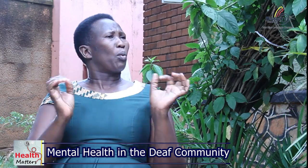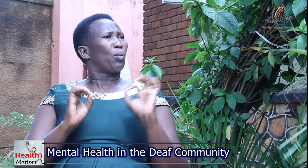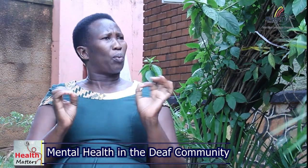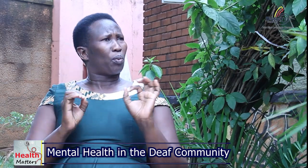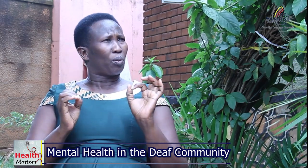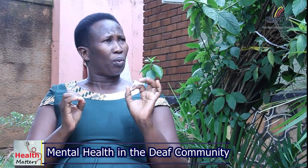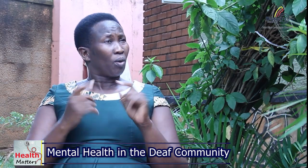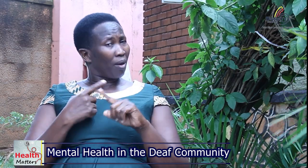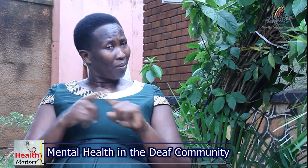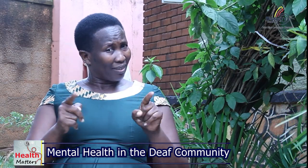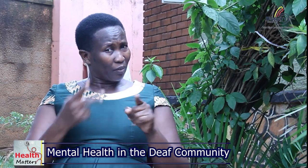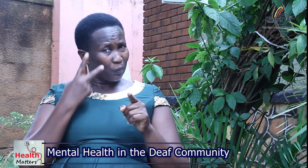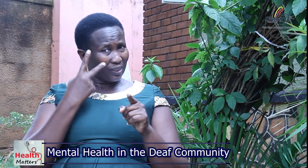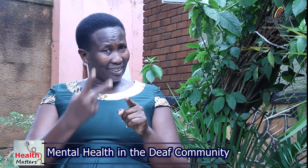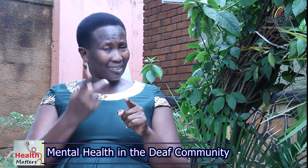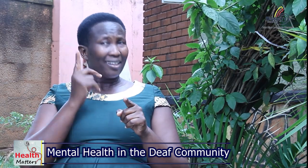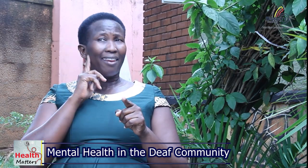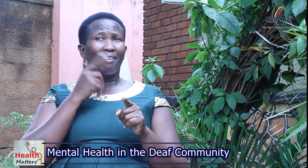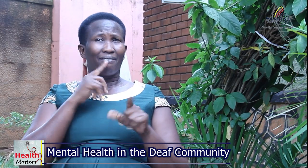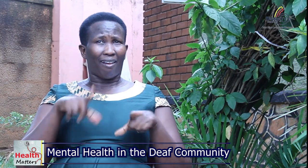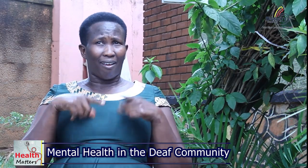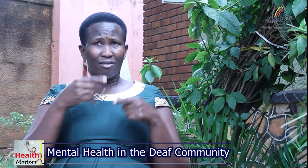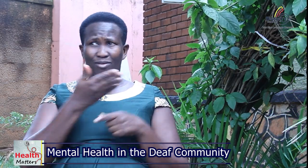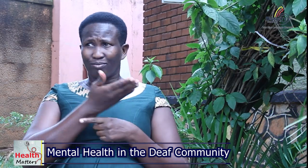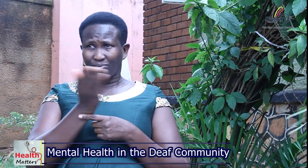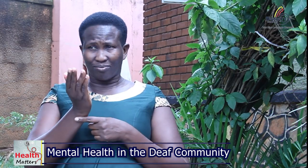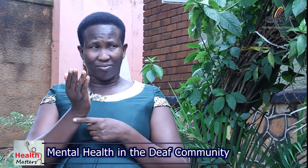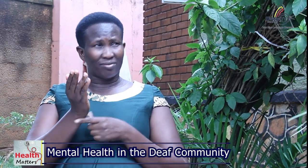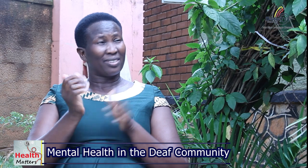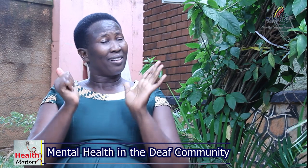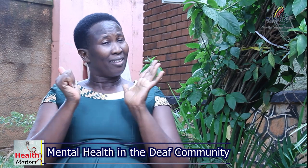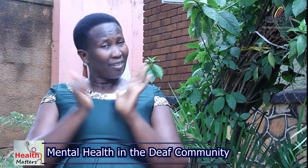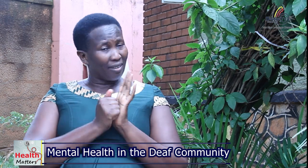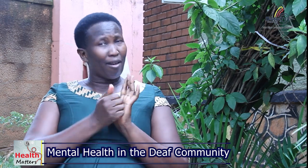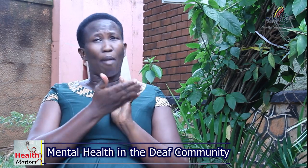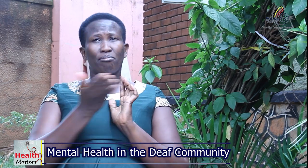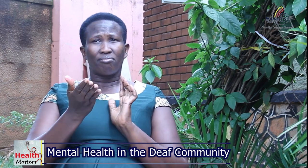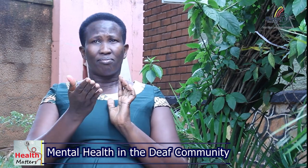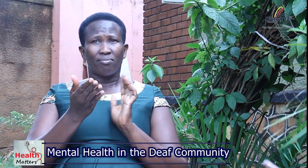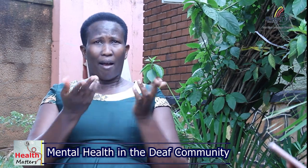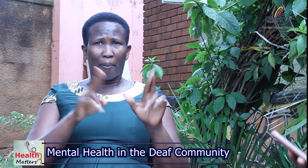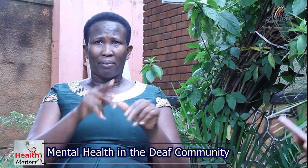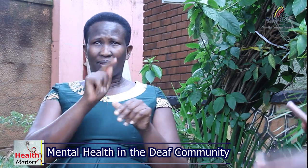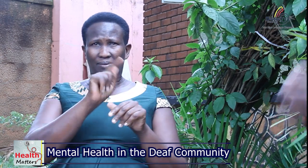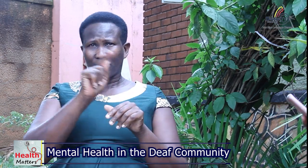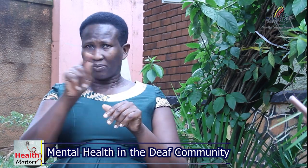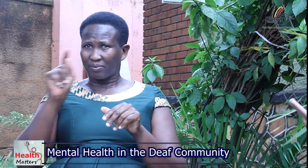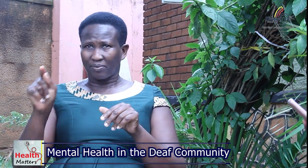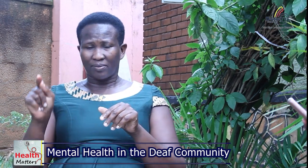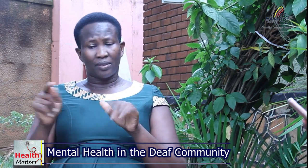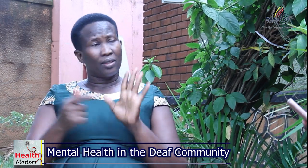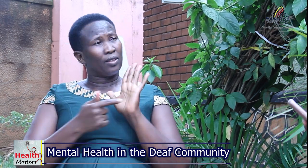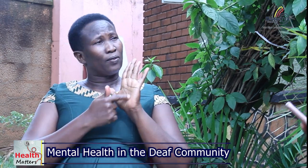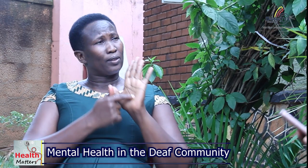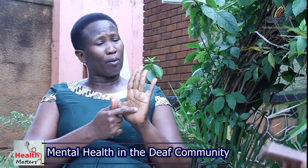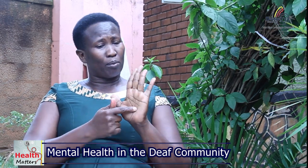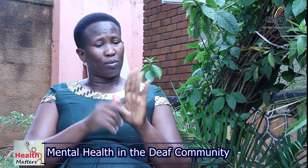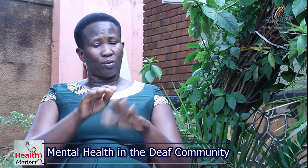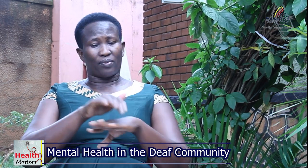important and thinking that it doesn't affect the death but we have seen it has affected the lives of deaf people like